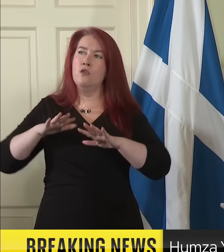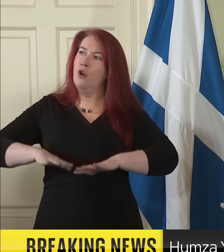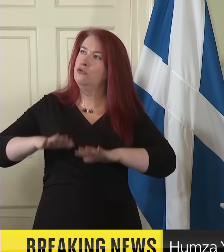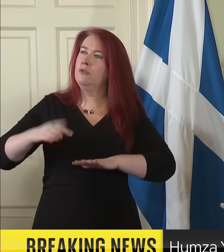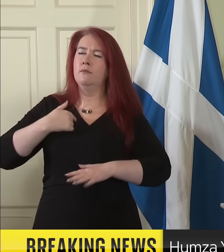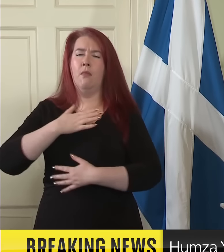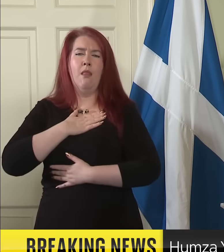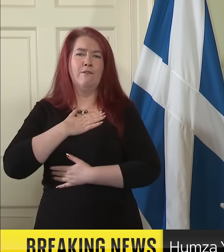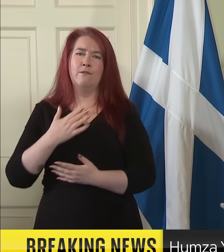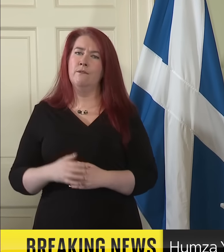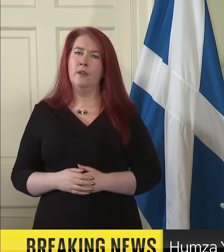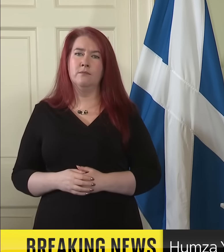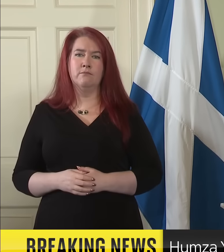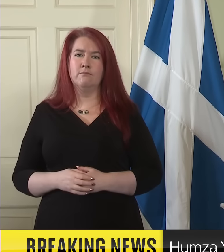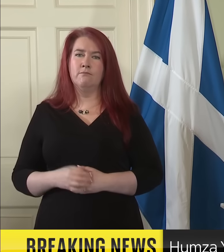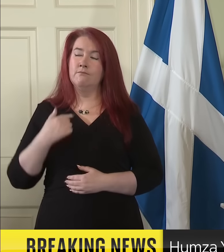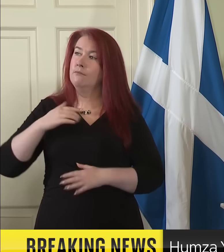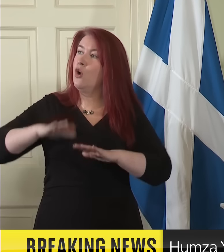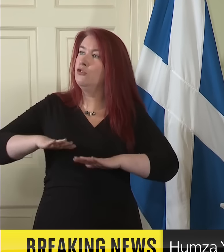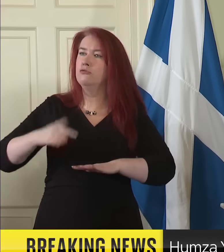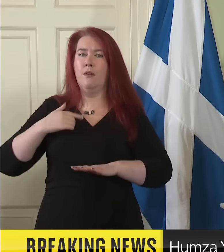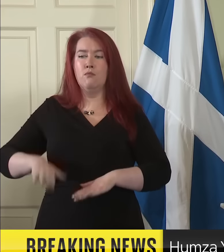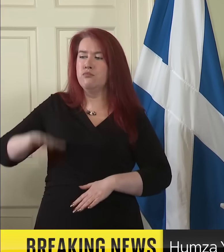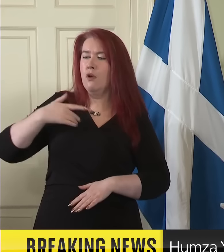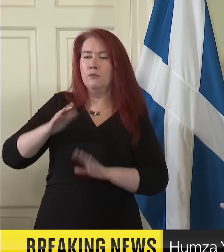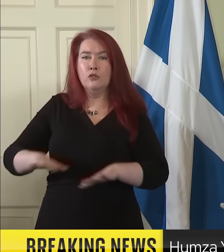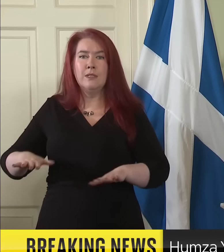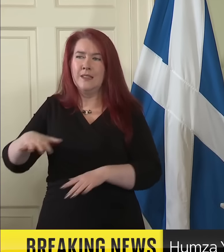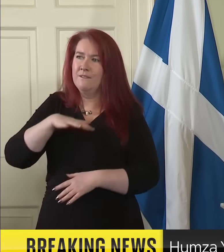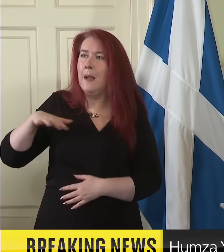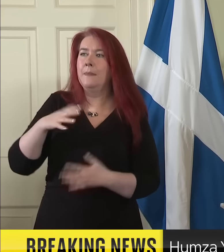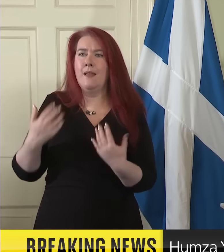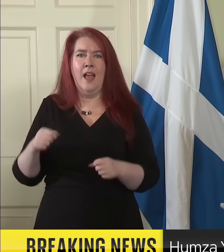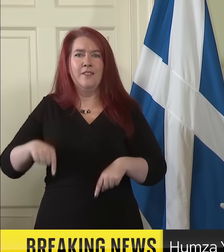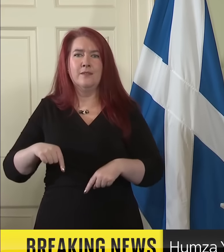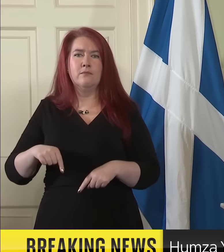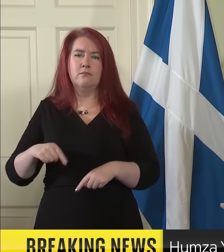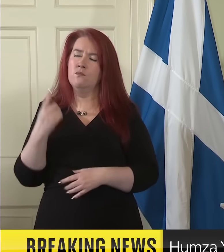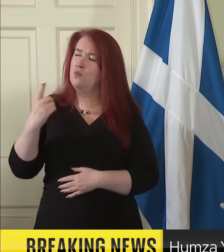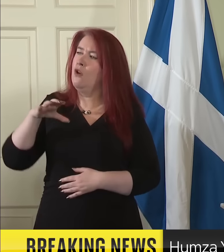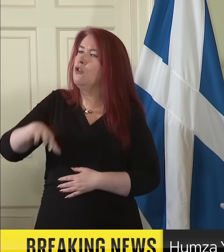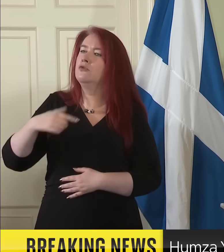love, the country I'm raising my family in, and the only country I will ever call home.